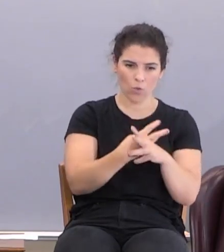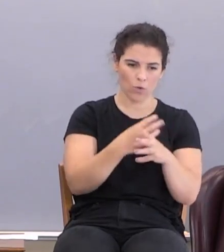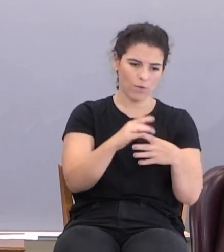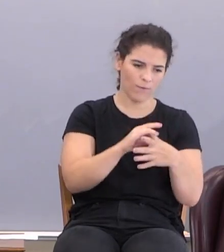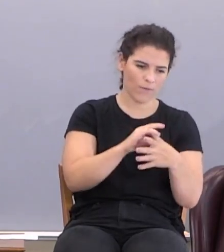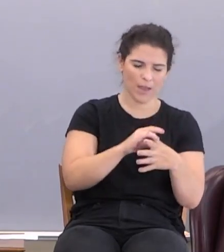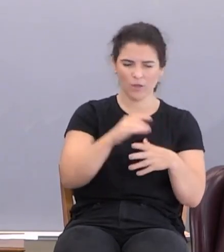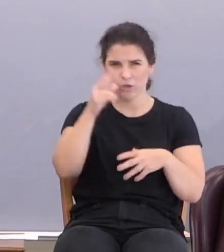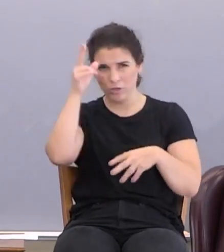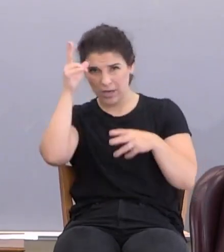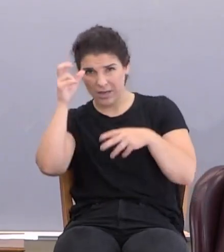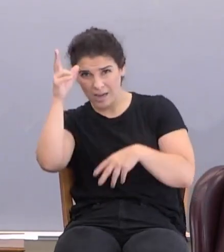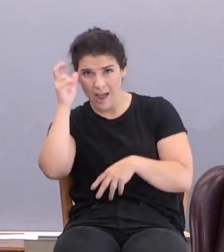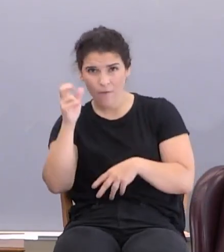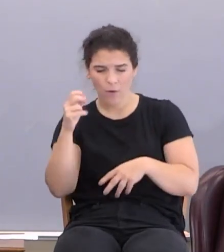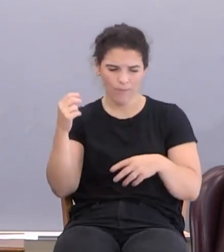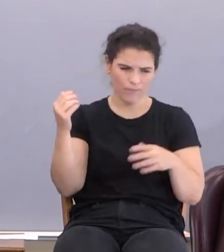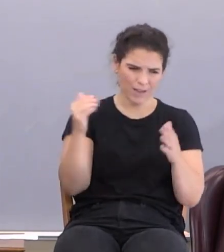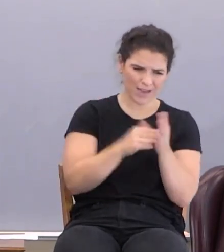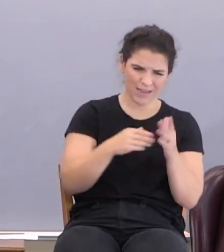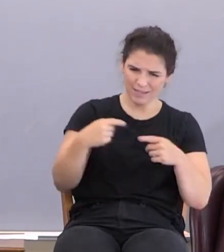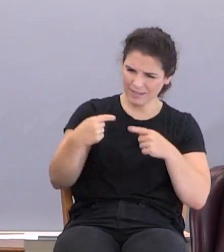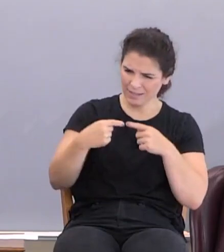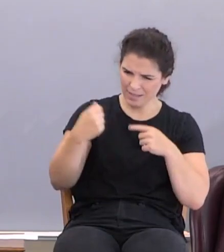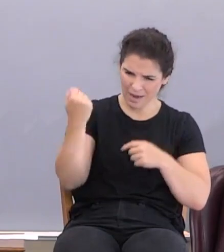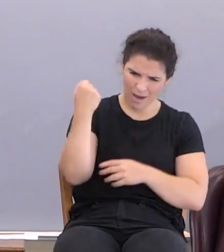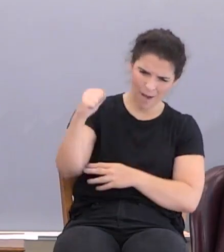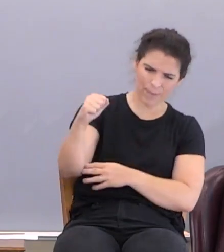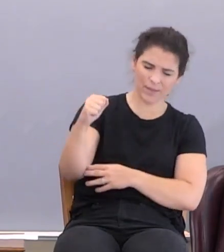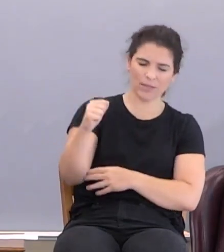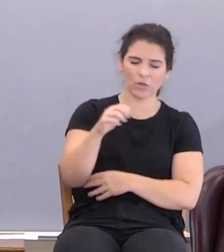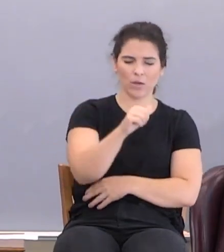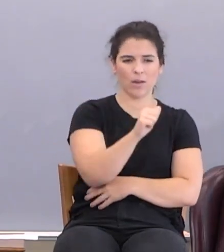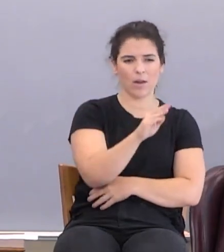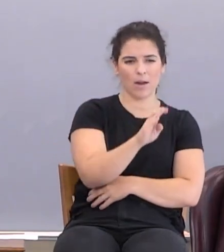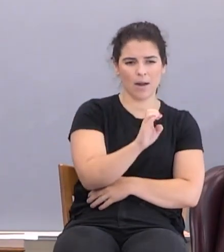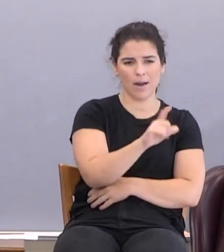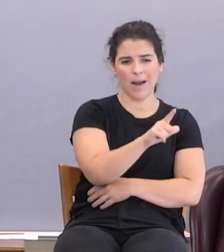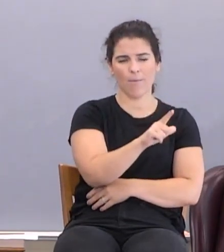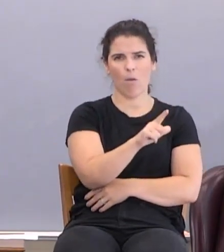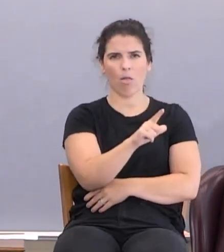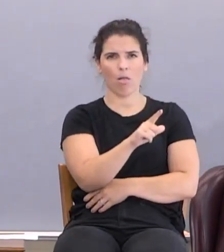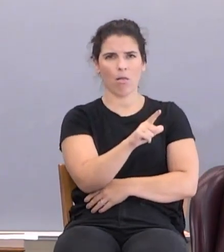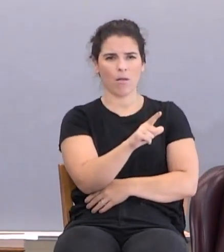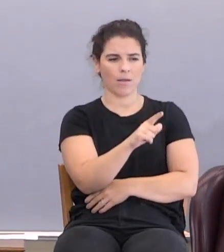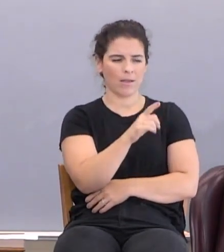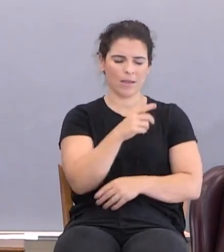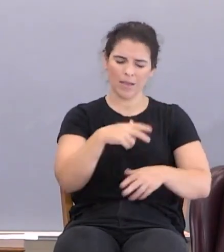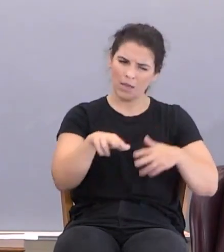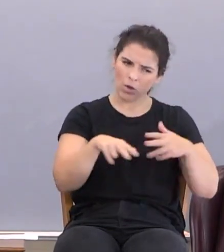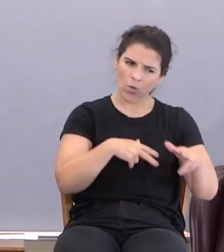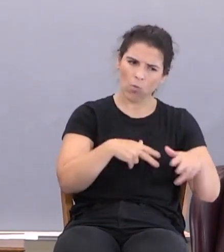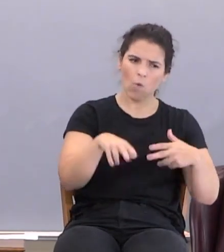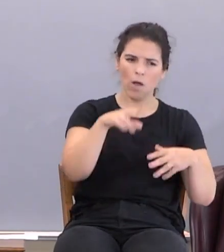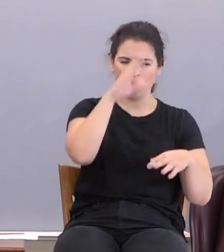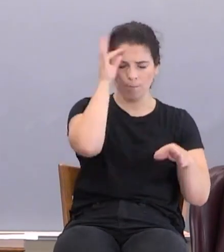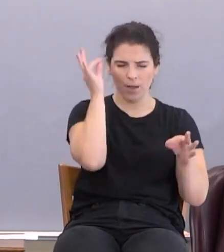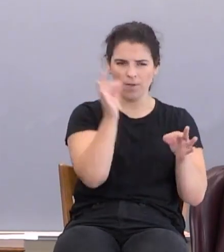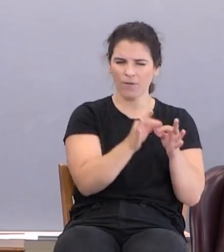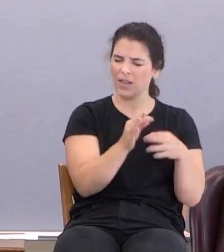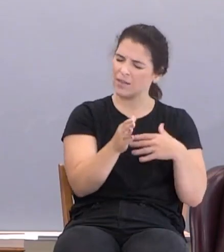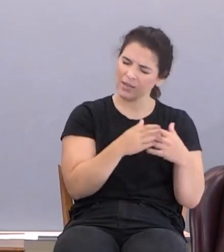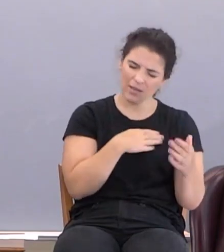fight against the opposition. And Abel, the big thing here is Abel walks by faith in spite